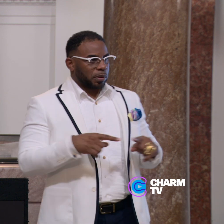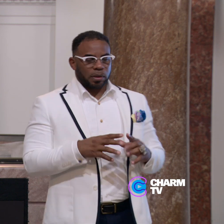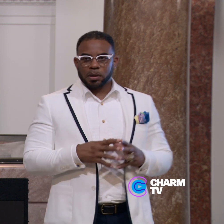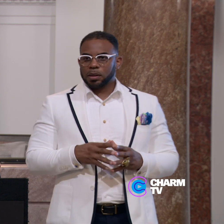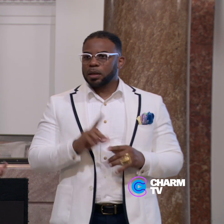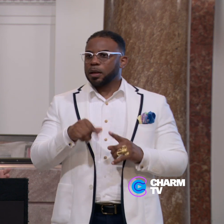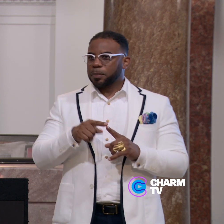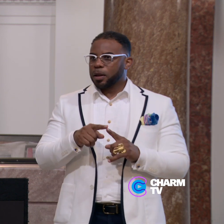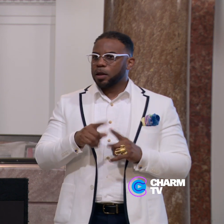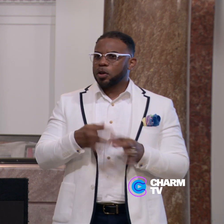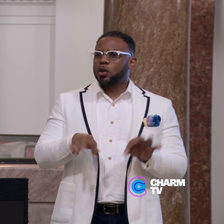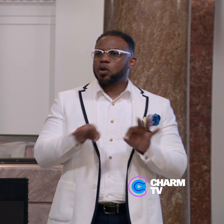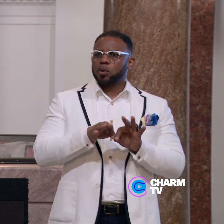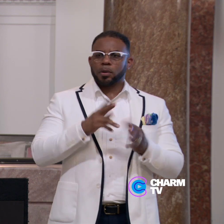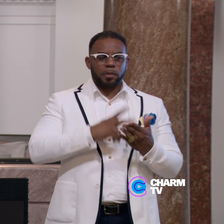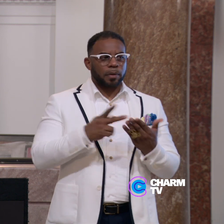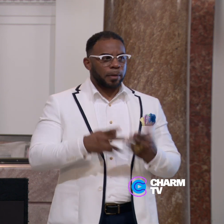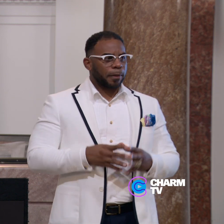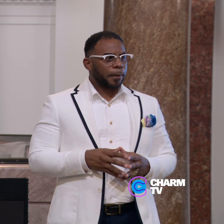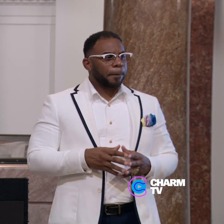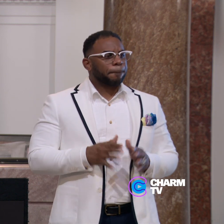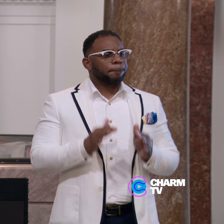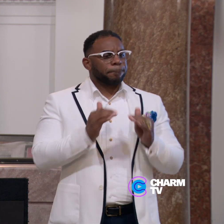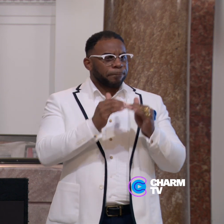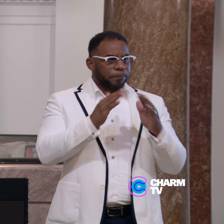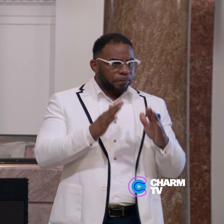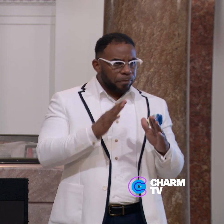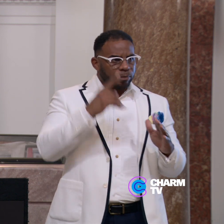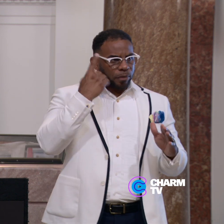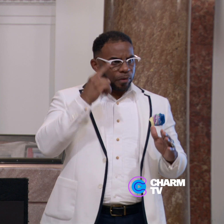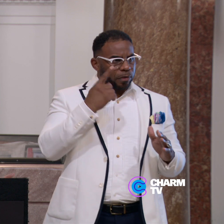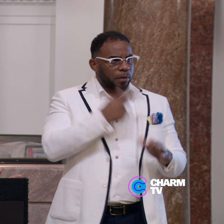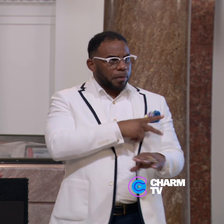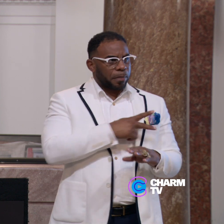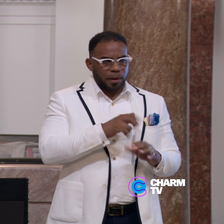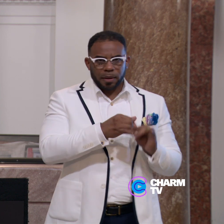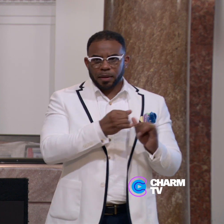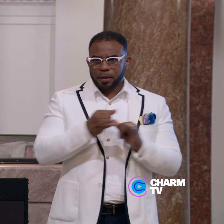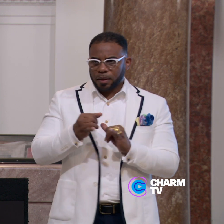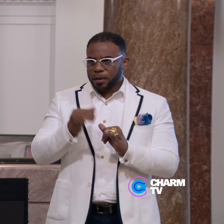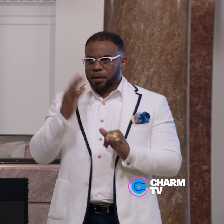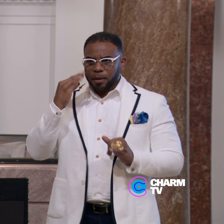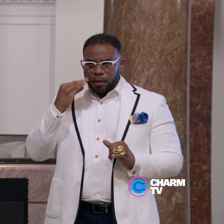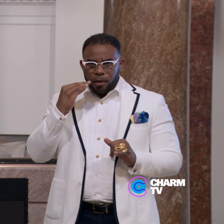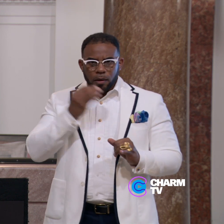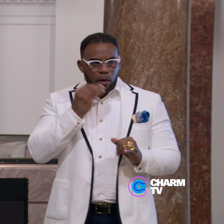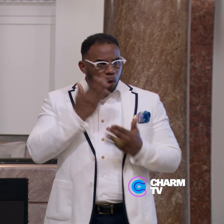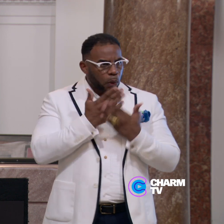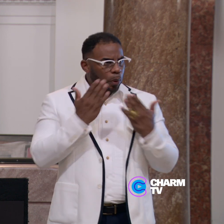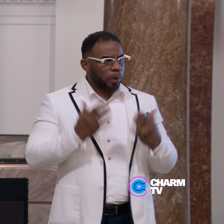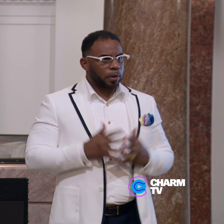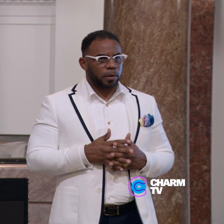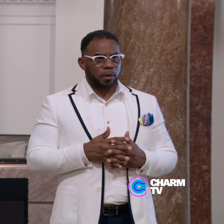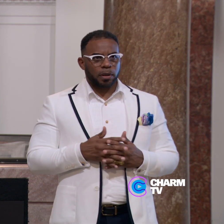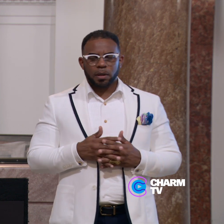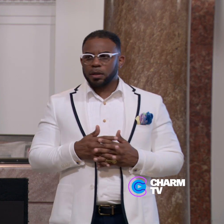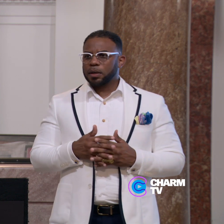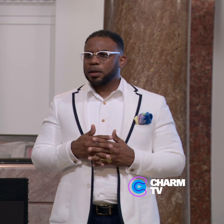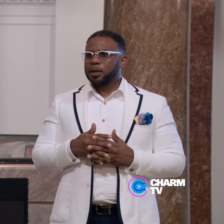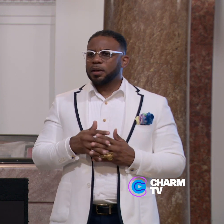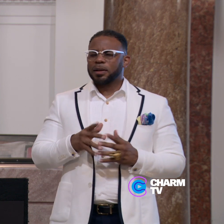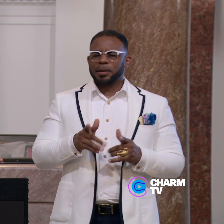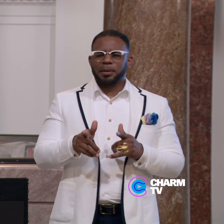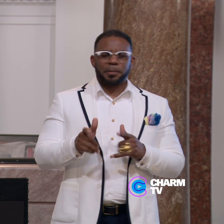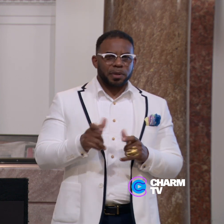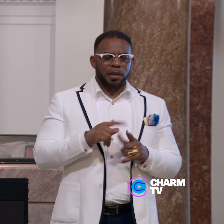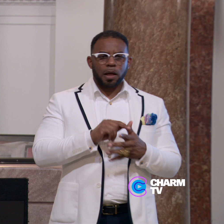about this critical initiative, housing for patients and individuals experiencing homelessness. Immediately,